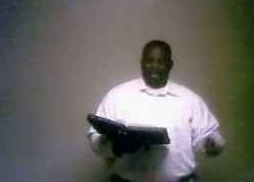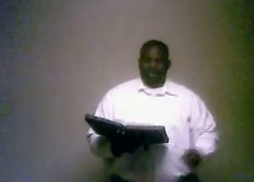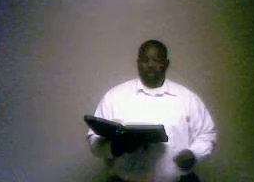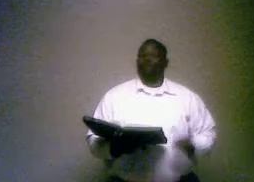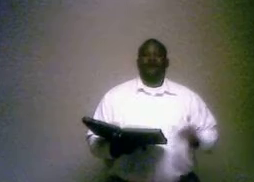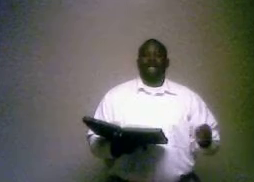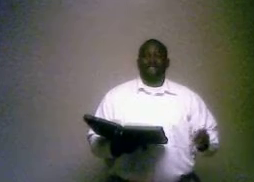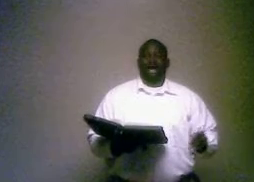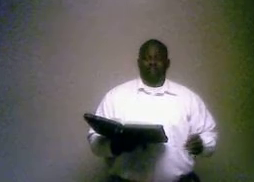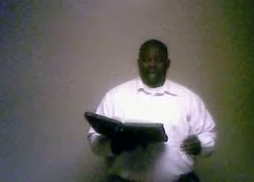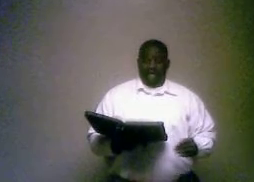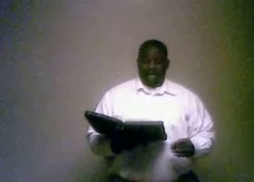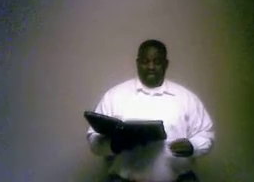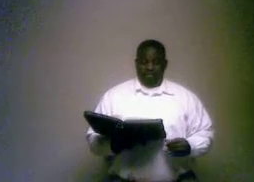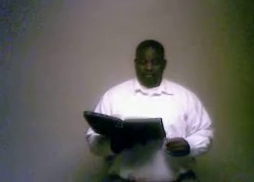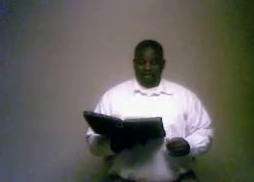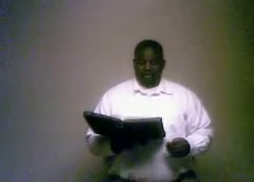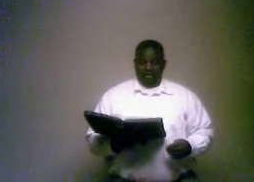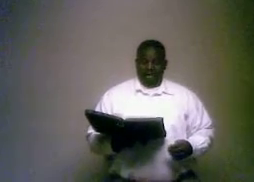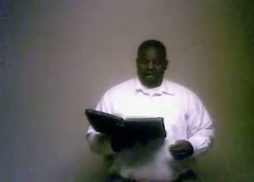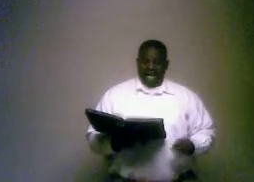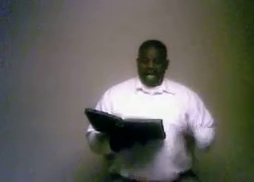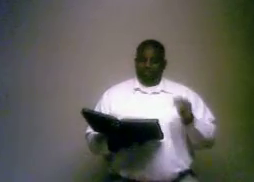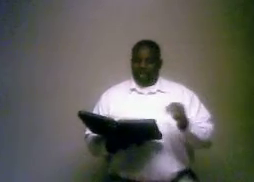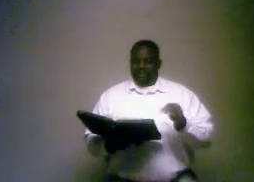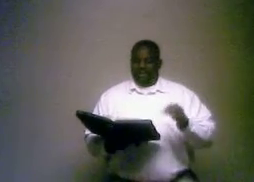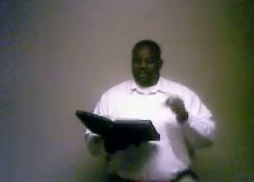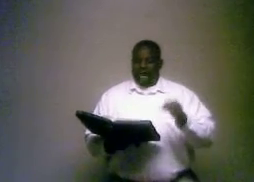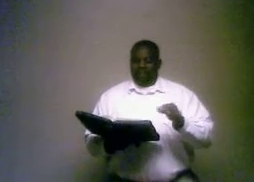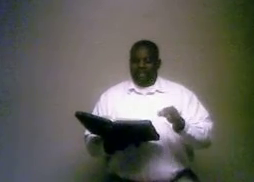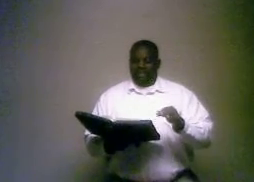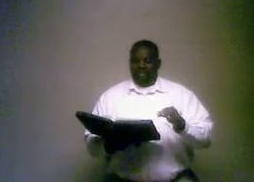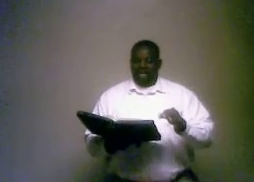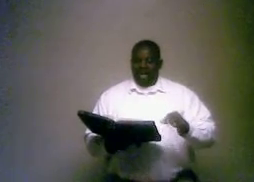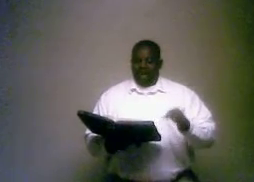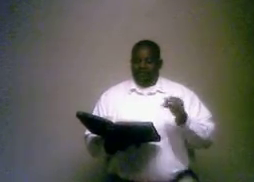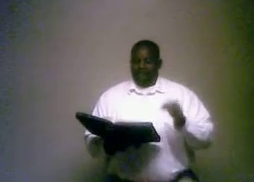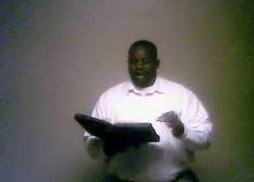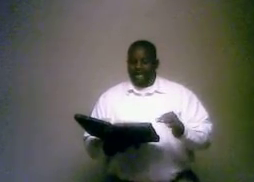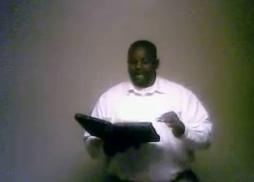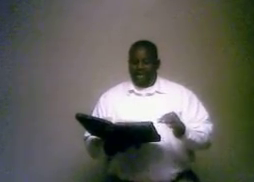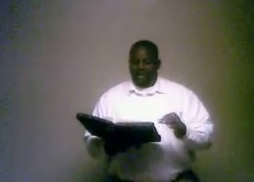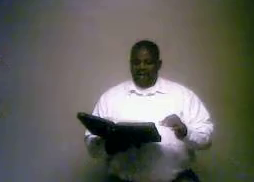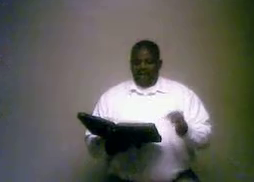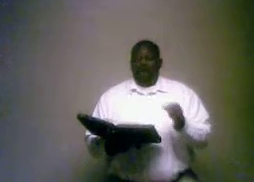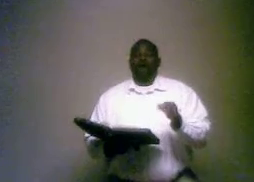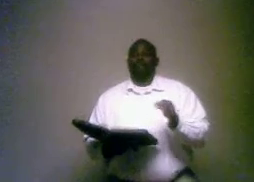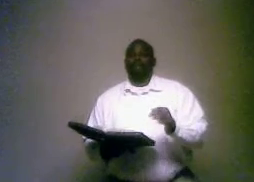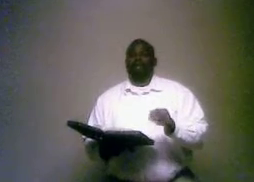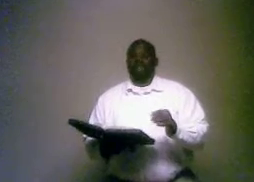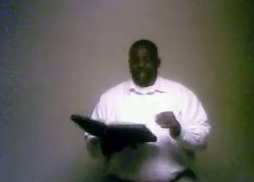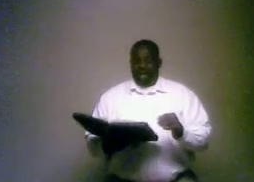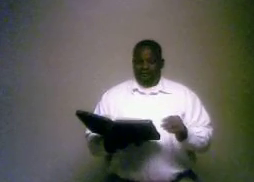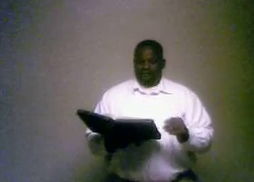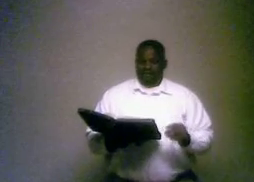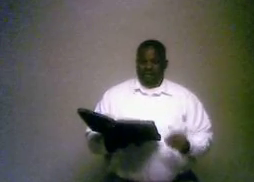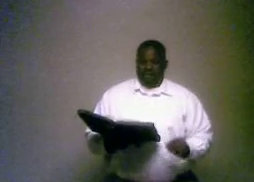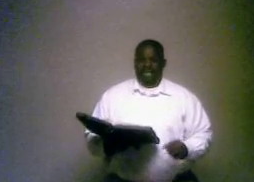Why did John baptize? And preached the baptism of repentance for the remission of sins.